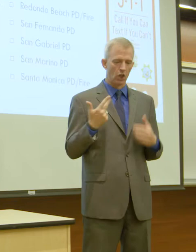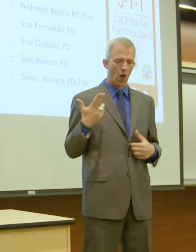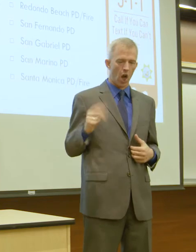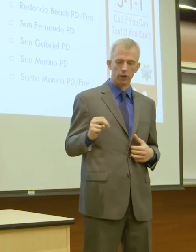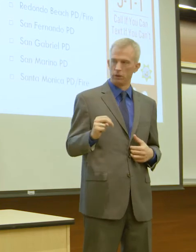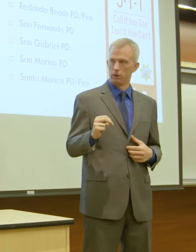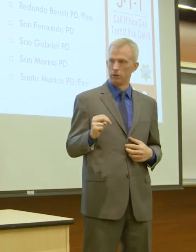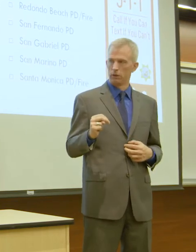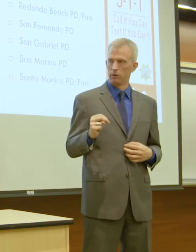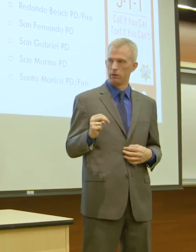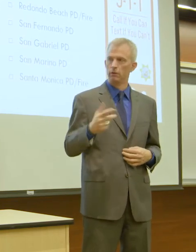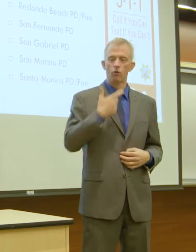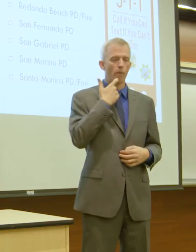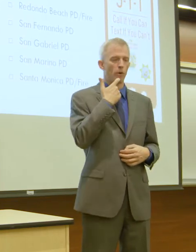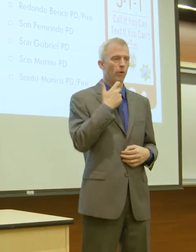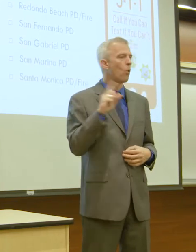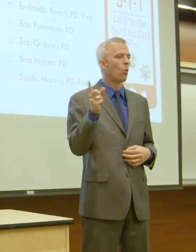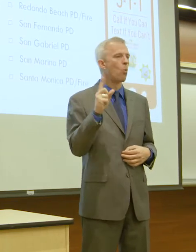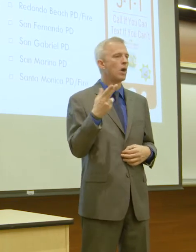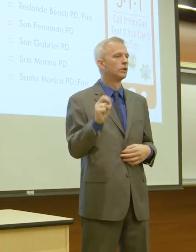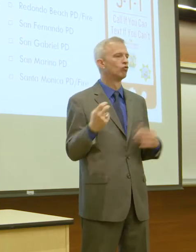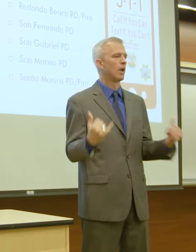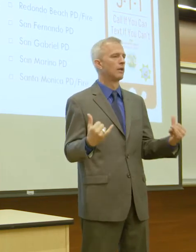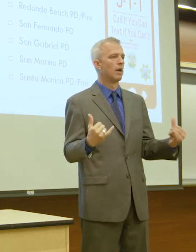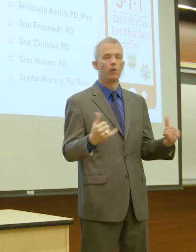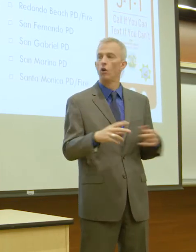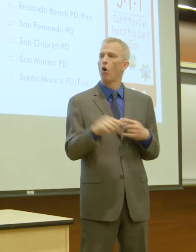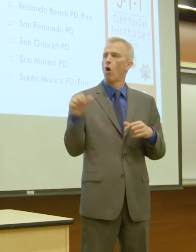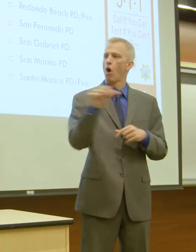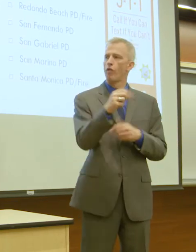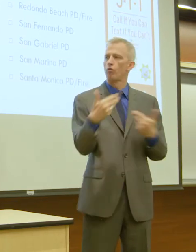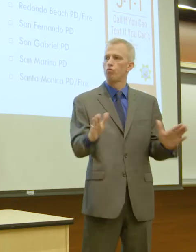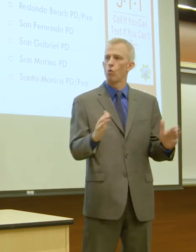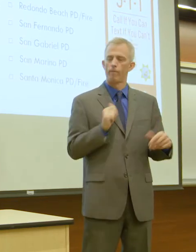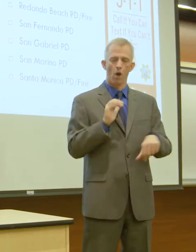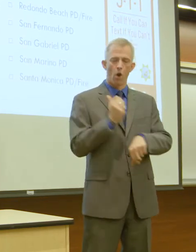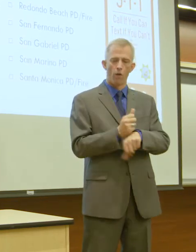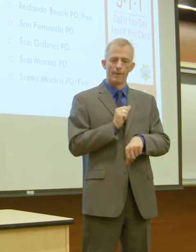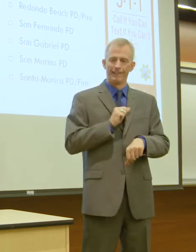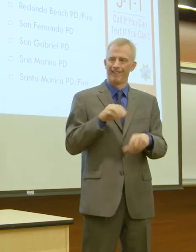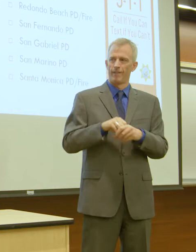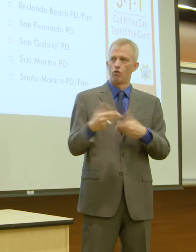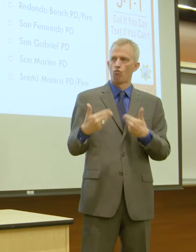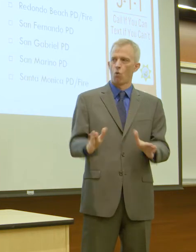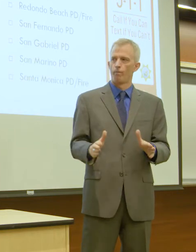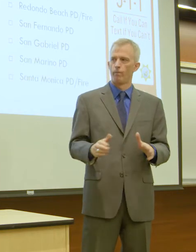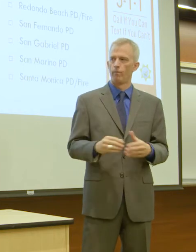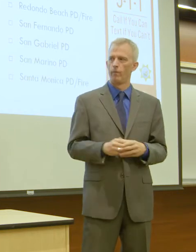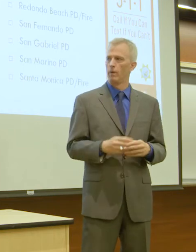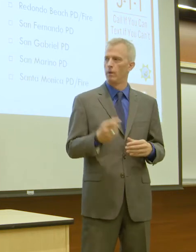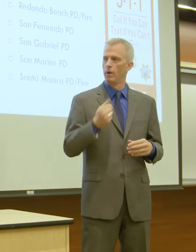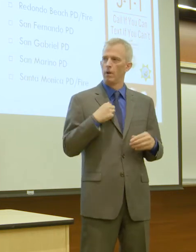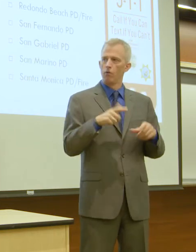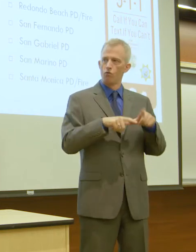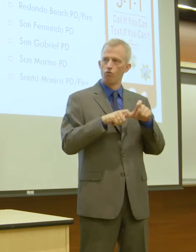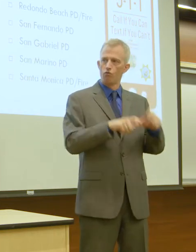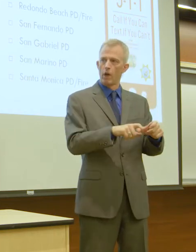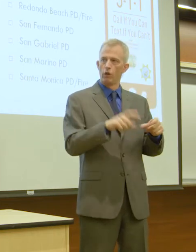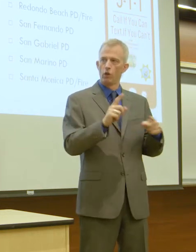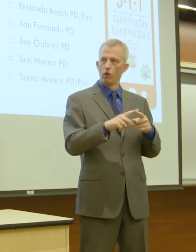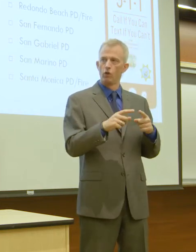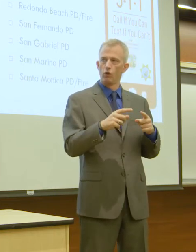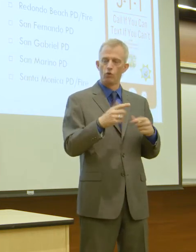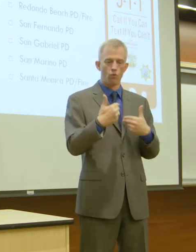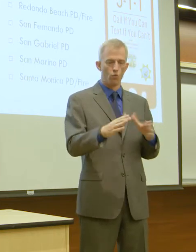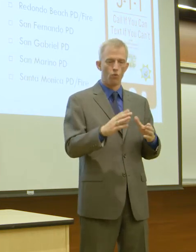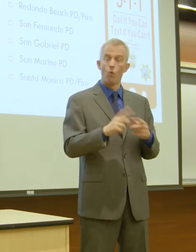Our operator says, where is he right now? Other room. I locked myself in the room. I ran to the room when next door